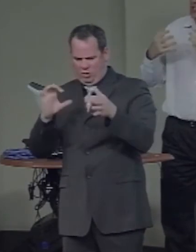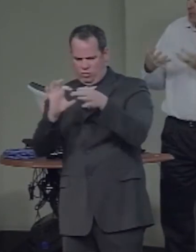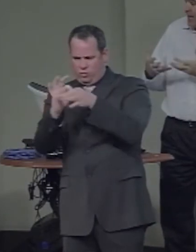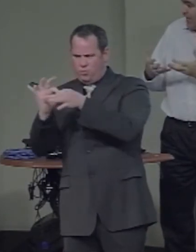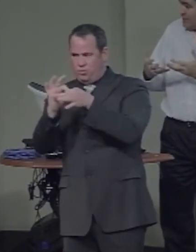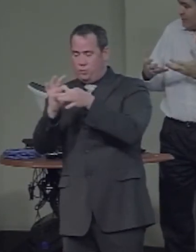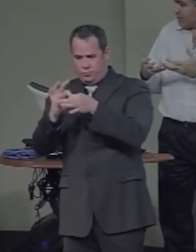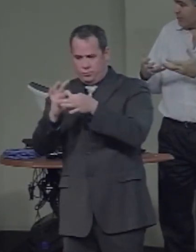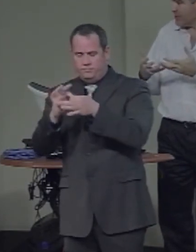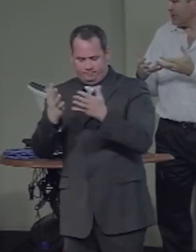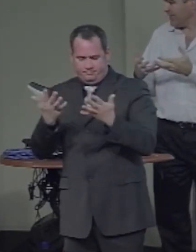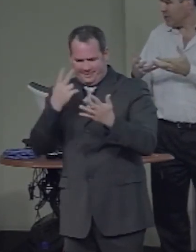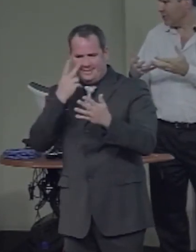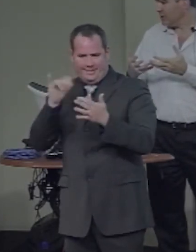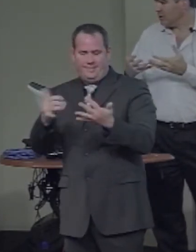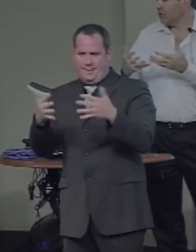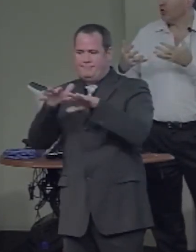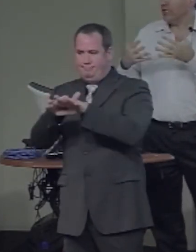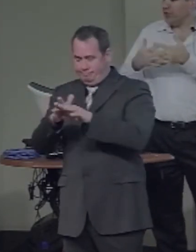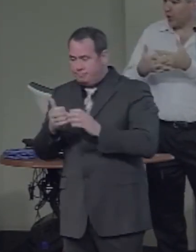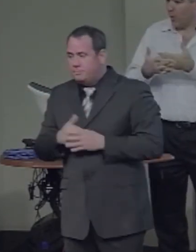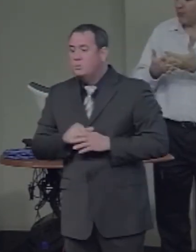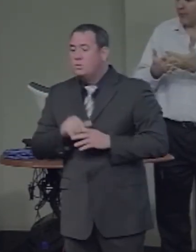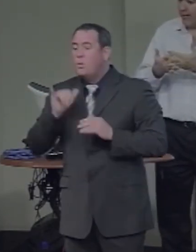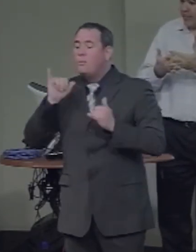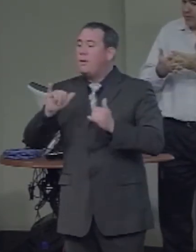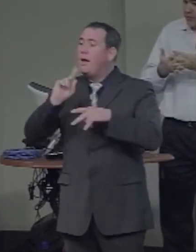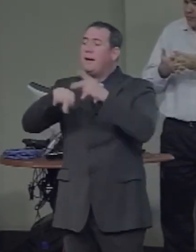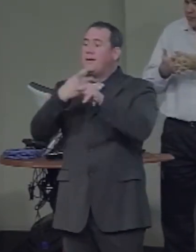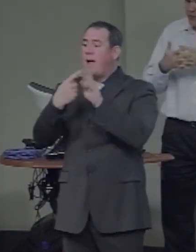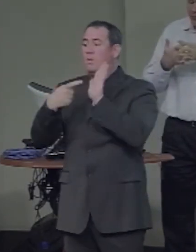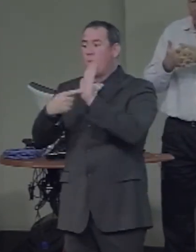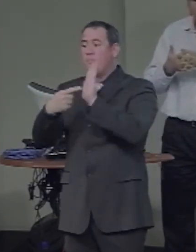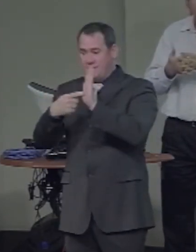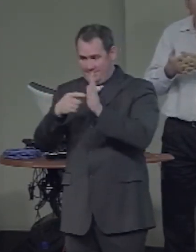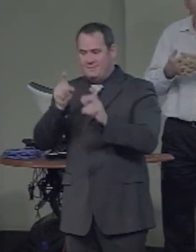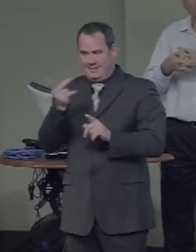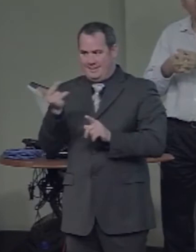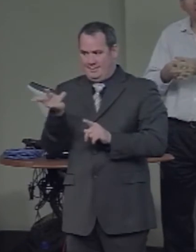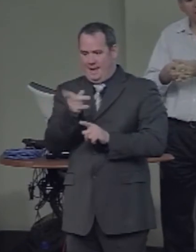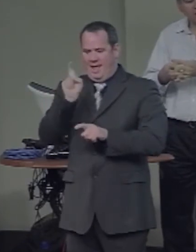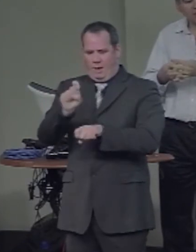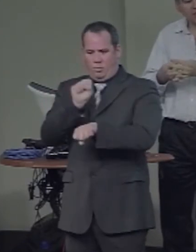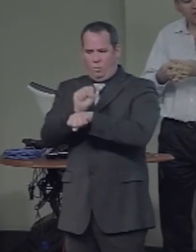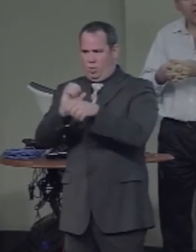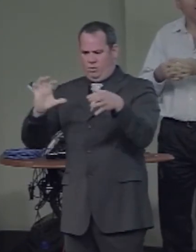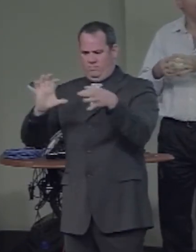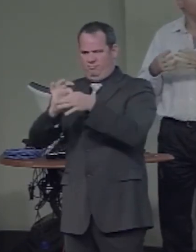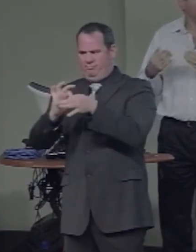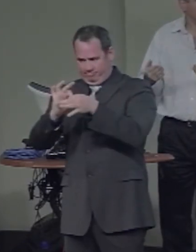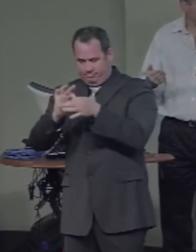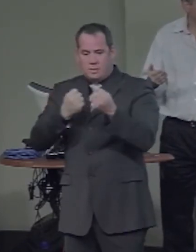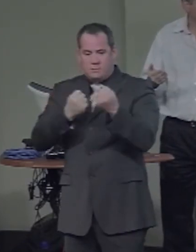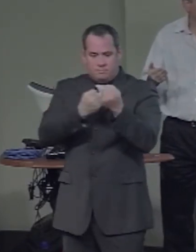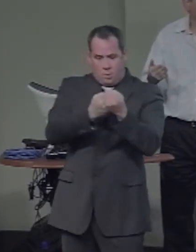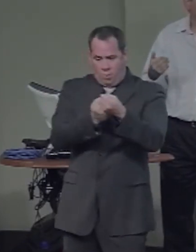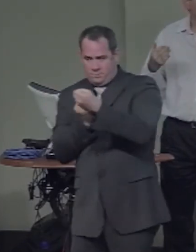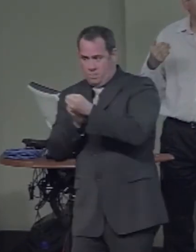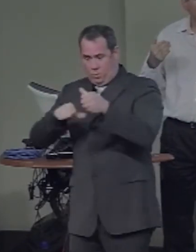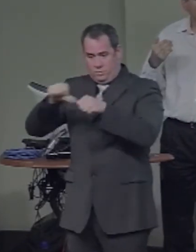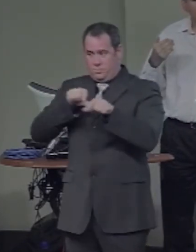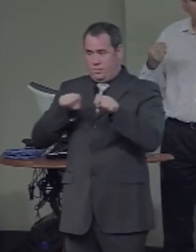Some kinds of representations need to cooperate to support each other. Others, maybe